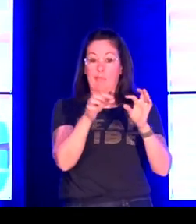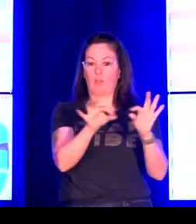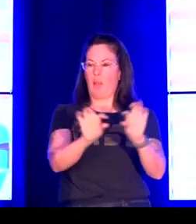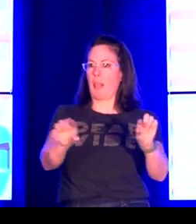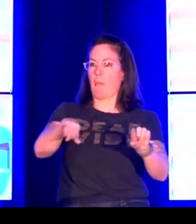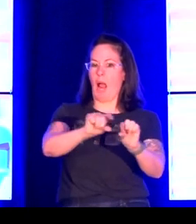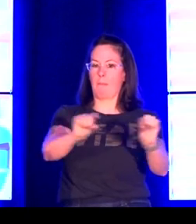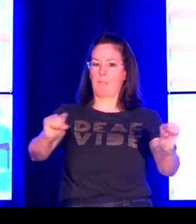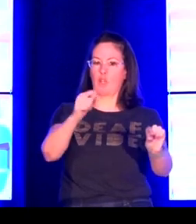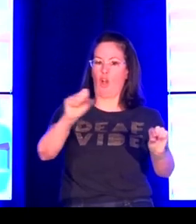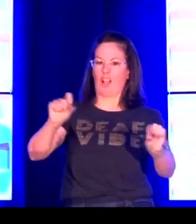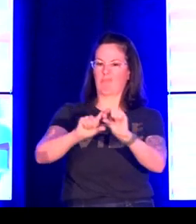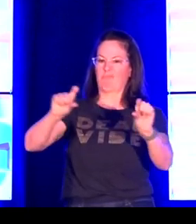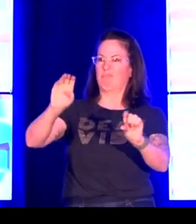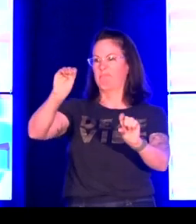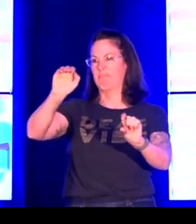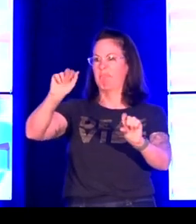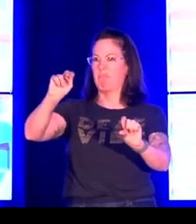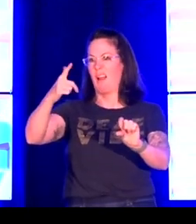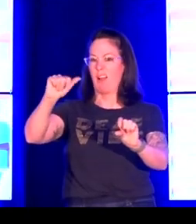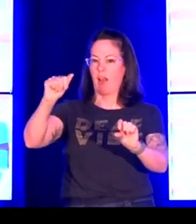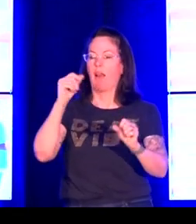This is an example of gloss.